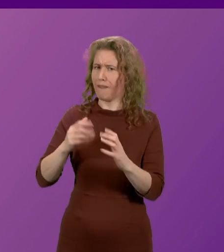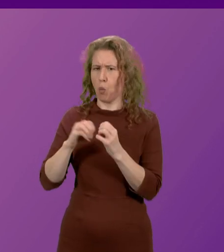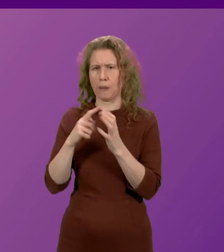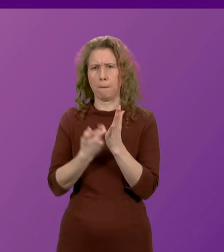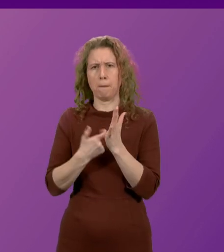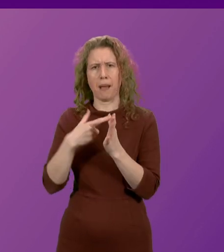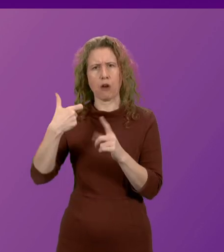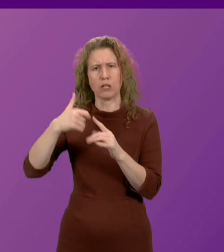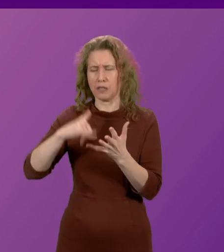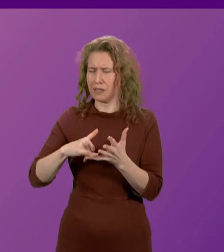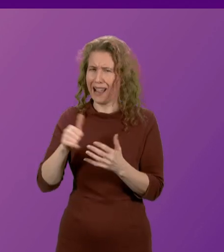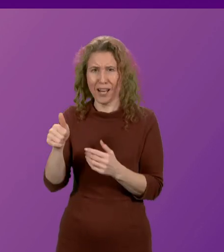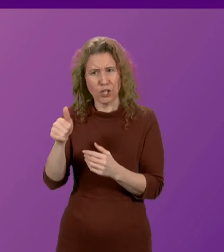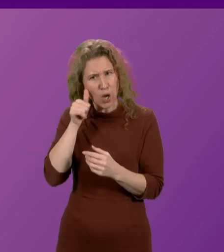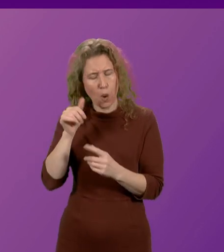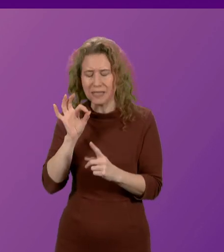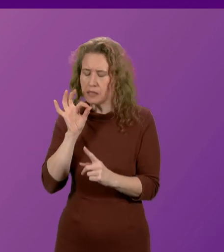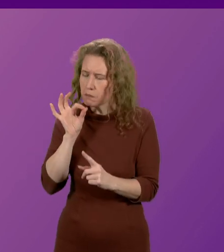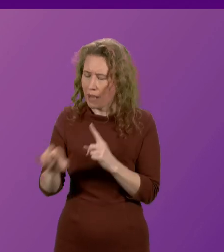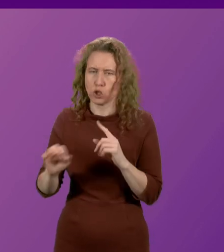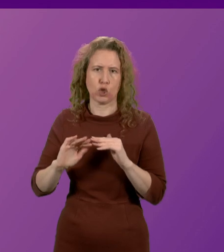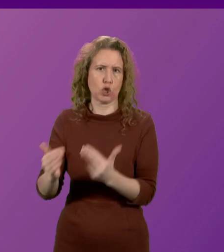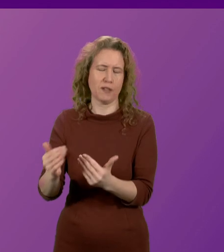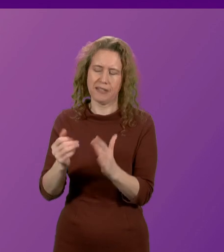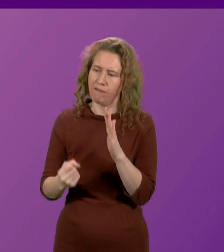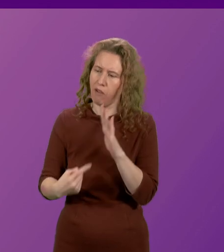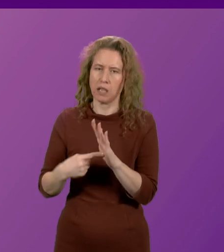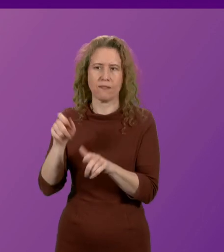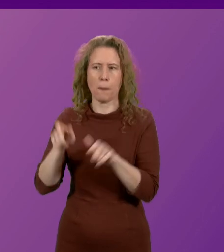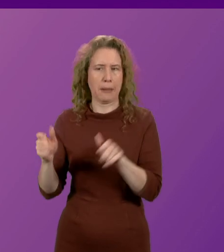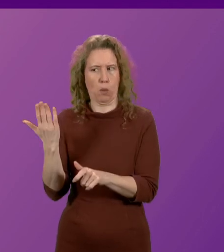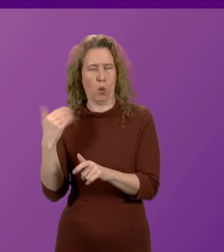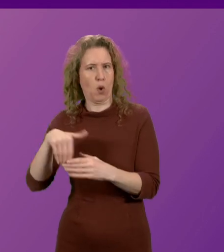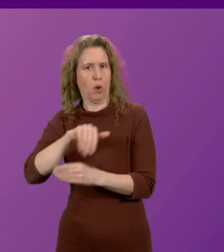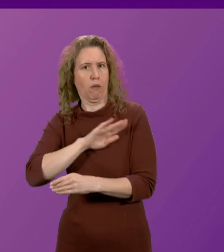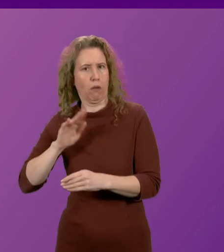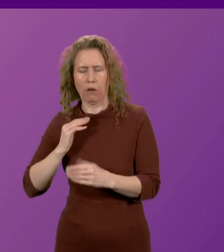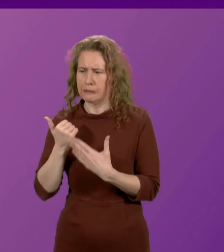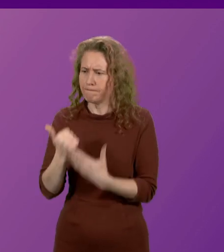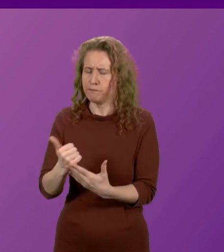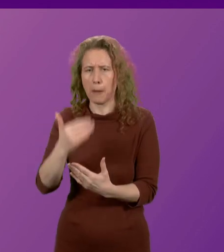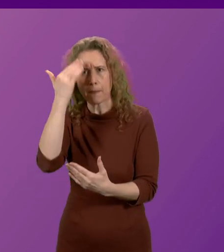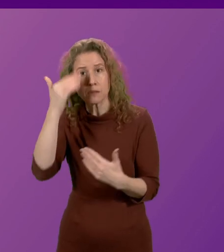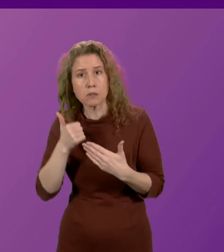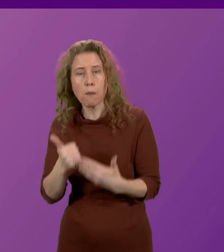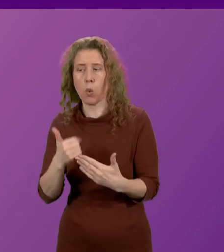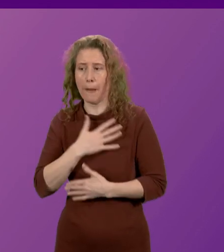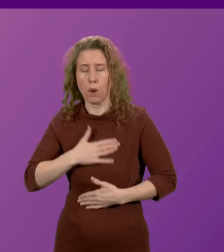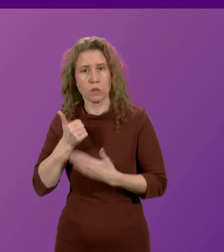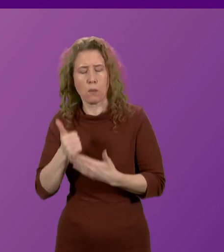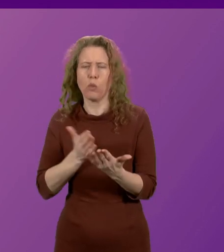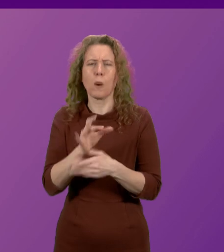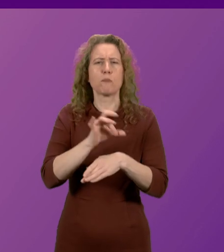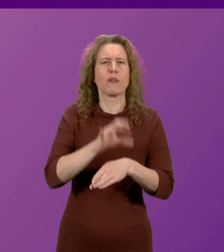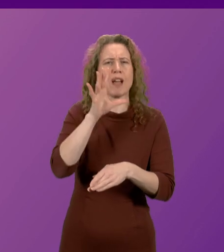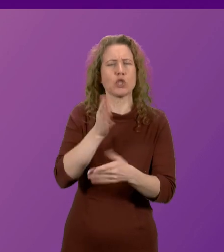I'm aware how specialised and vital this service is for veterans, providing mental and emotional support, both through professional